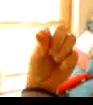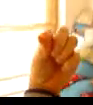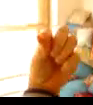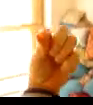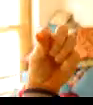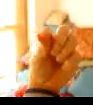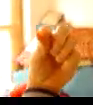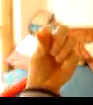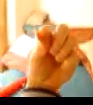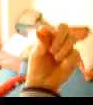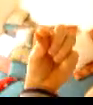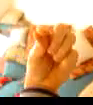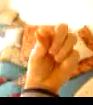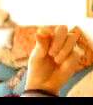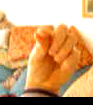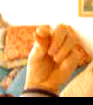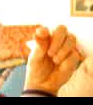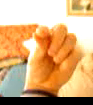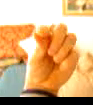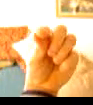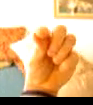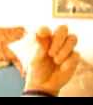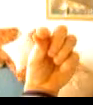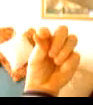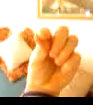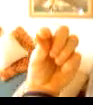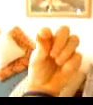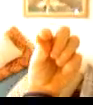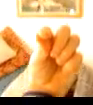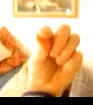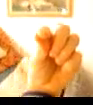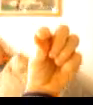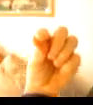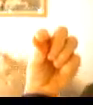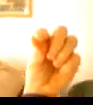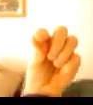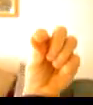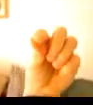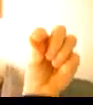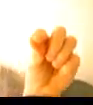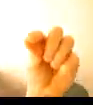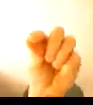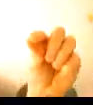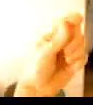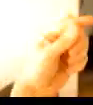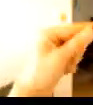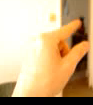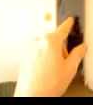I'm pointing back at my no face and it's still. I can see the room moving beyond my finger.